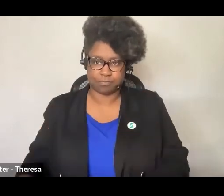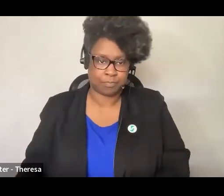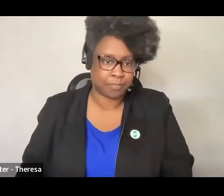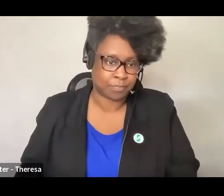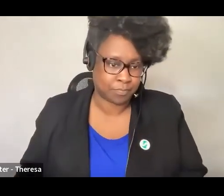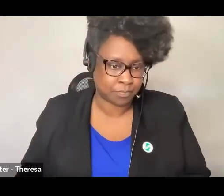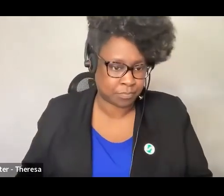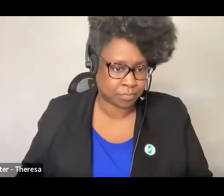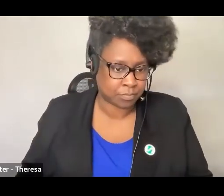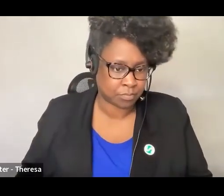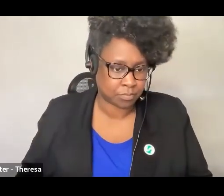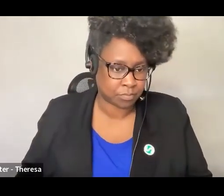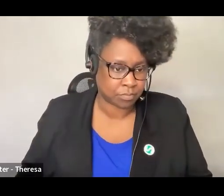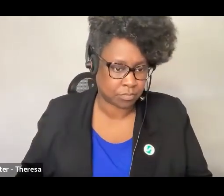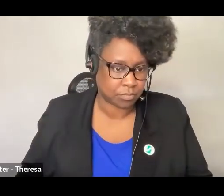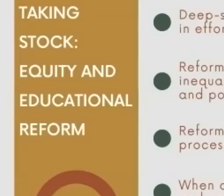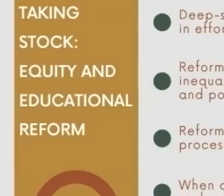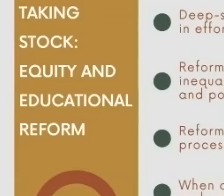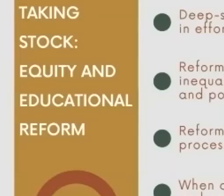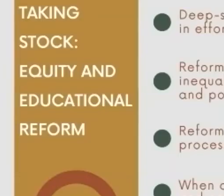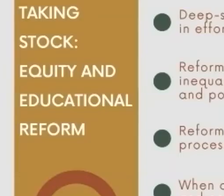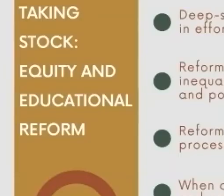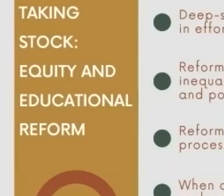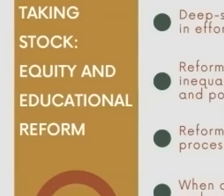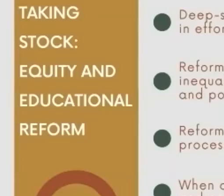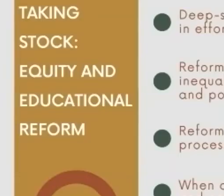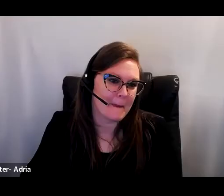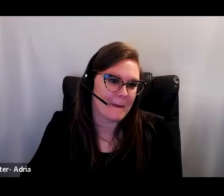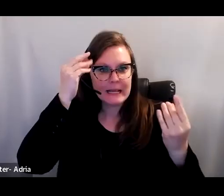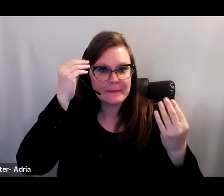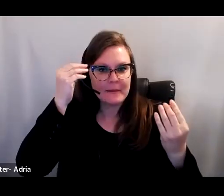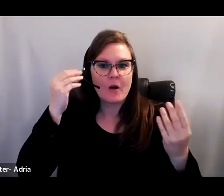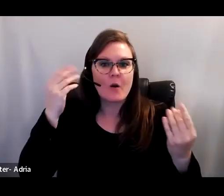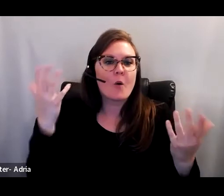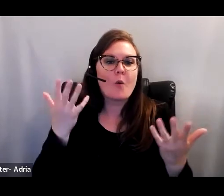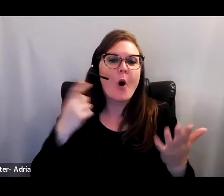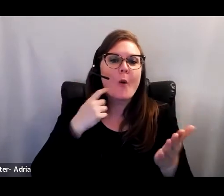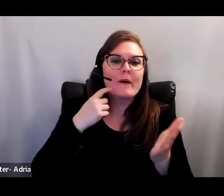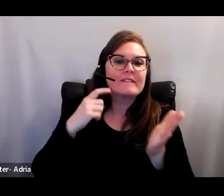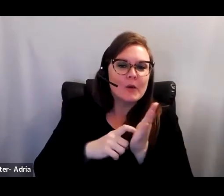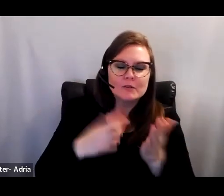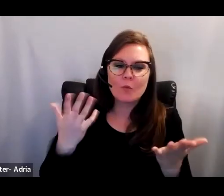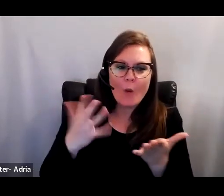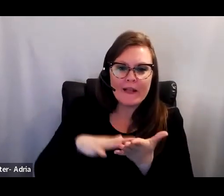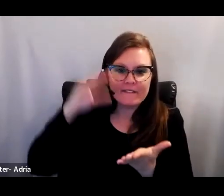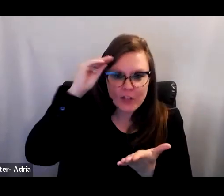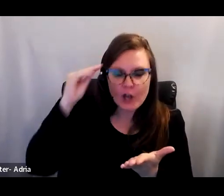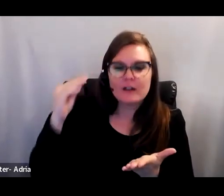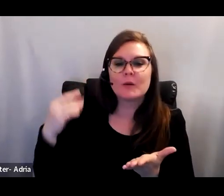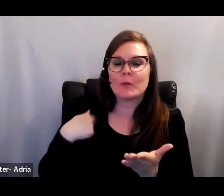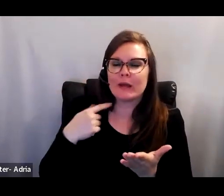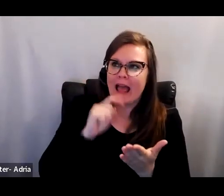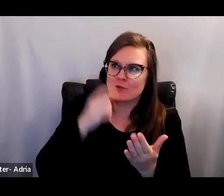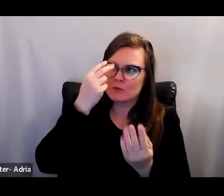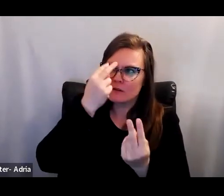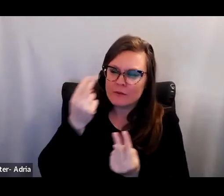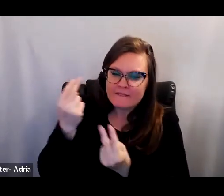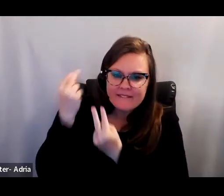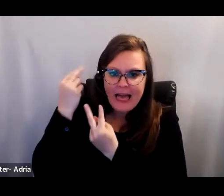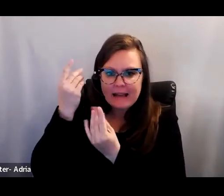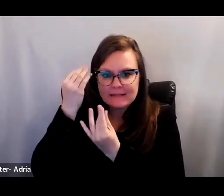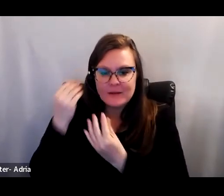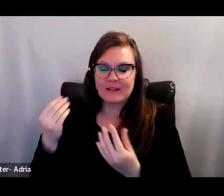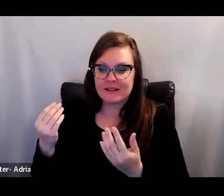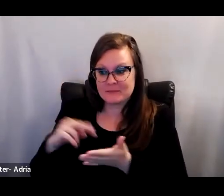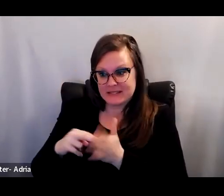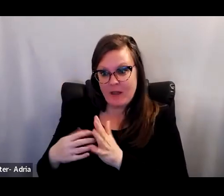in the end, as we reflect upon what we've learned, when we ask equity questions in studies of school reform, we are left with much work to do. That